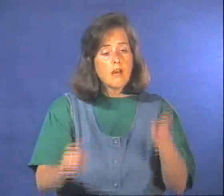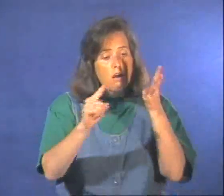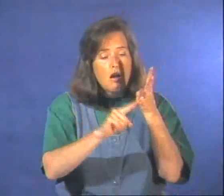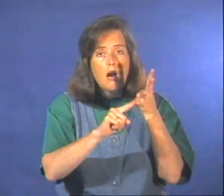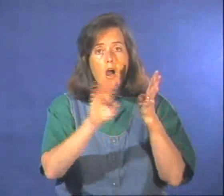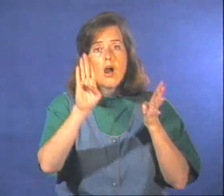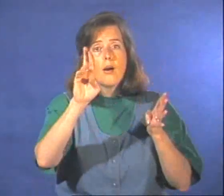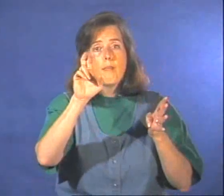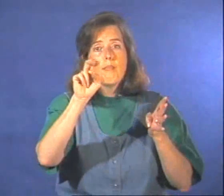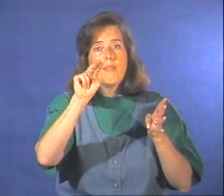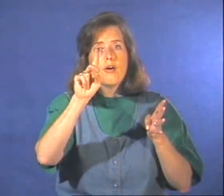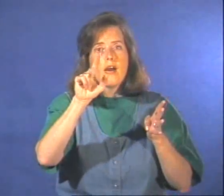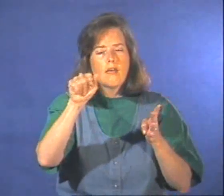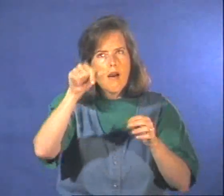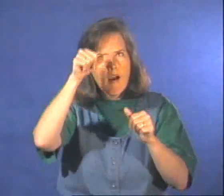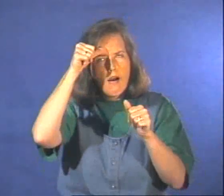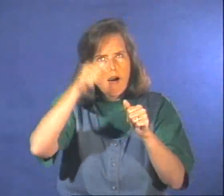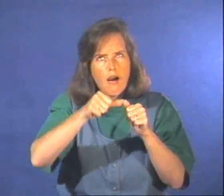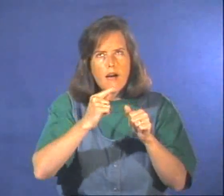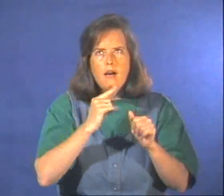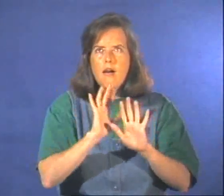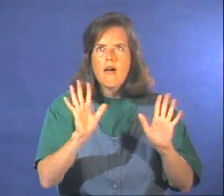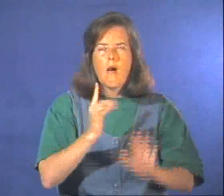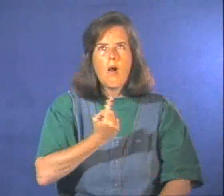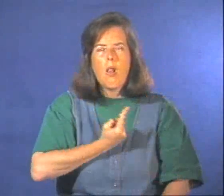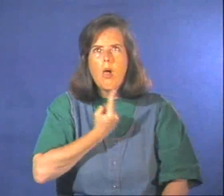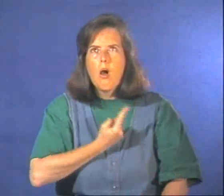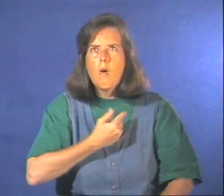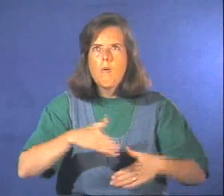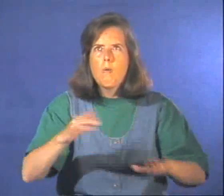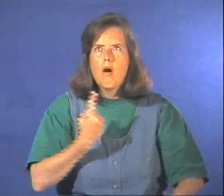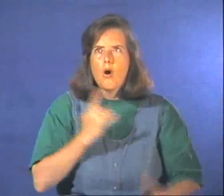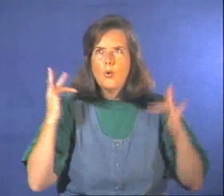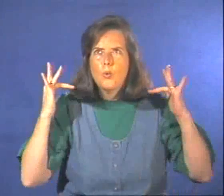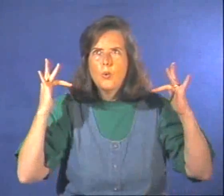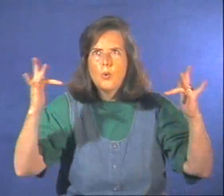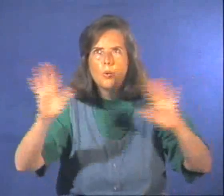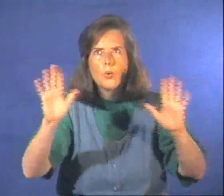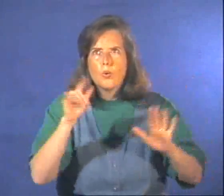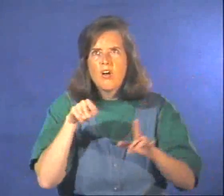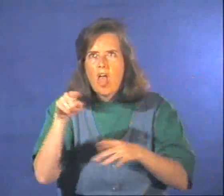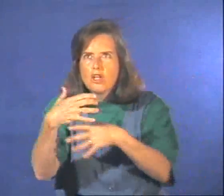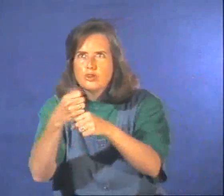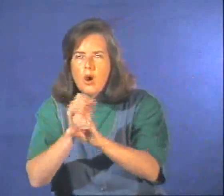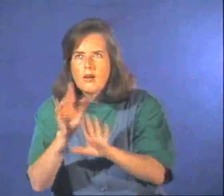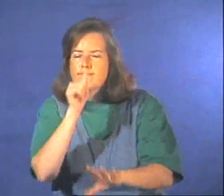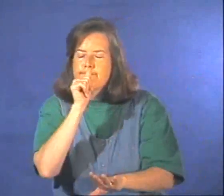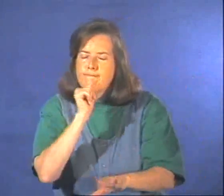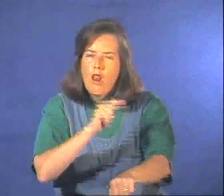And Brenda remembered she did not take a lonely shortcut that